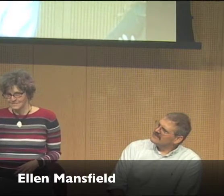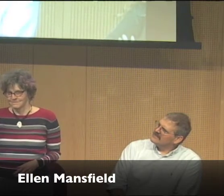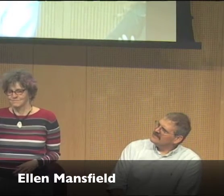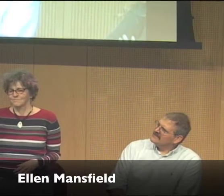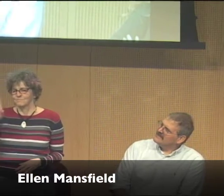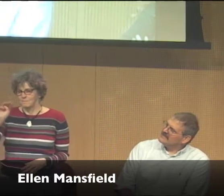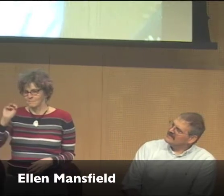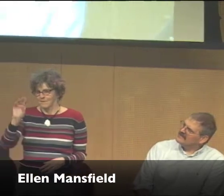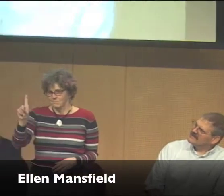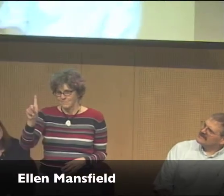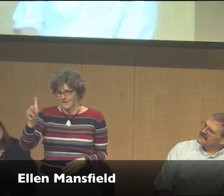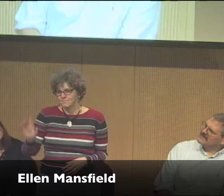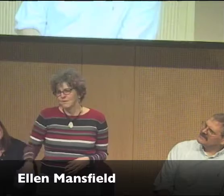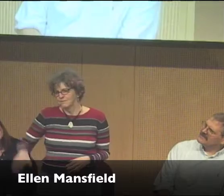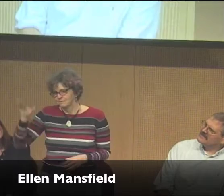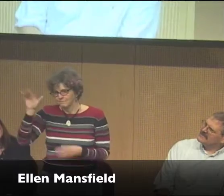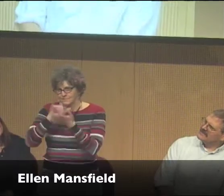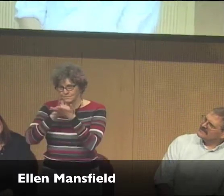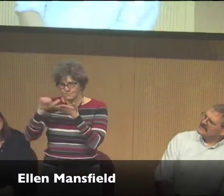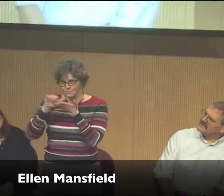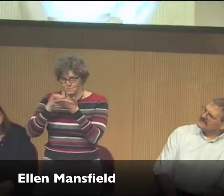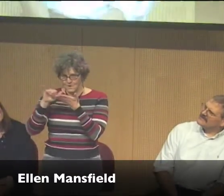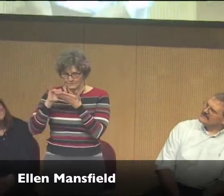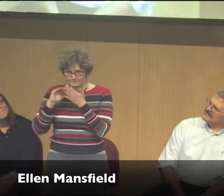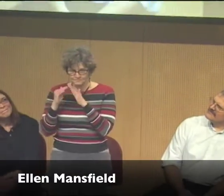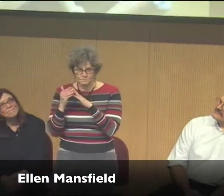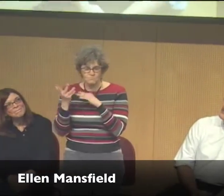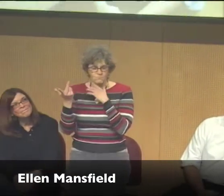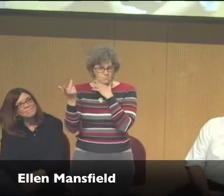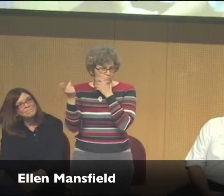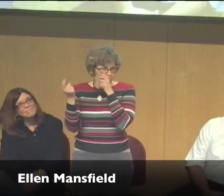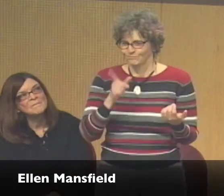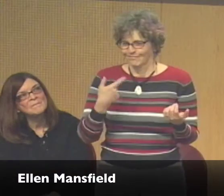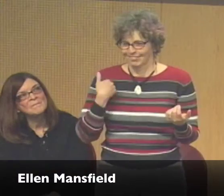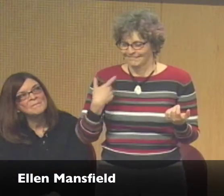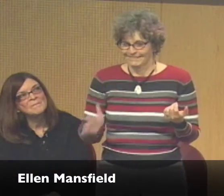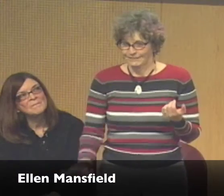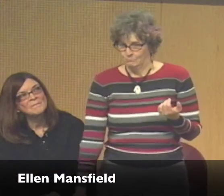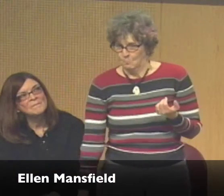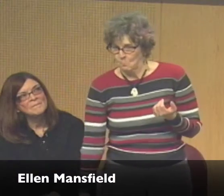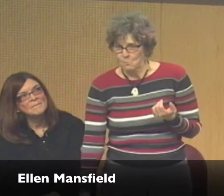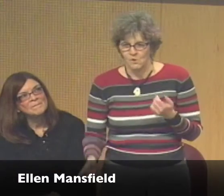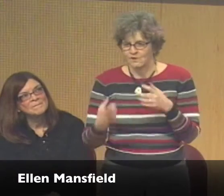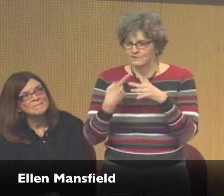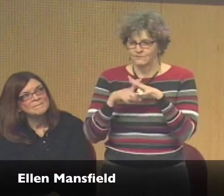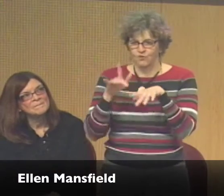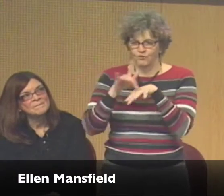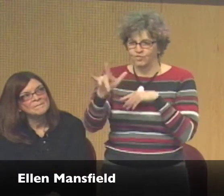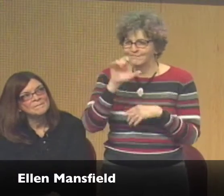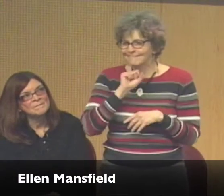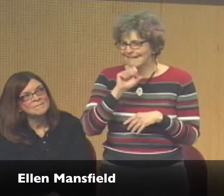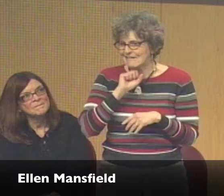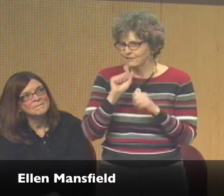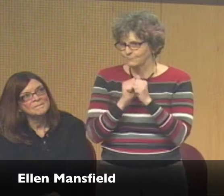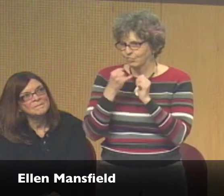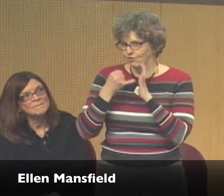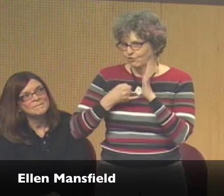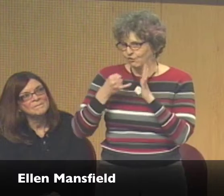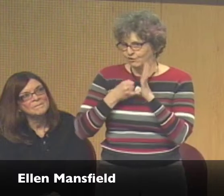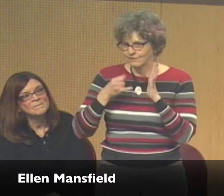and I'm from Maryland. I grew up actually in New York City. Well, you know, from the time I was little, really I started at a